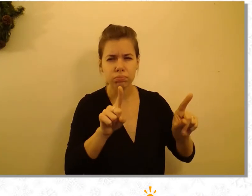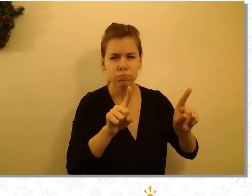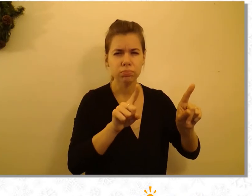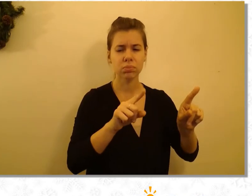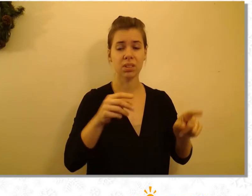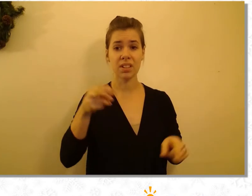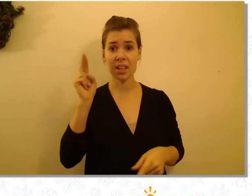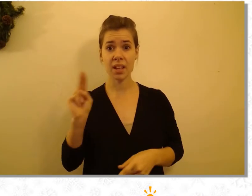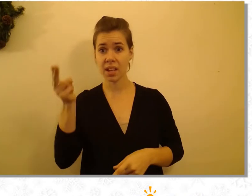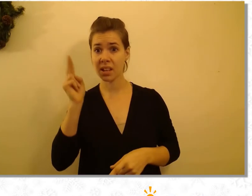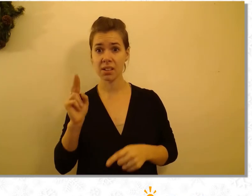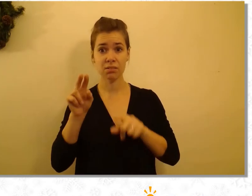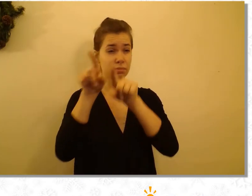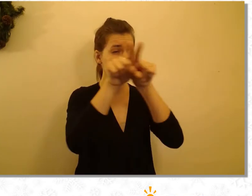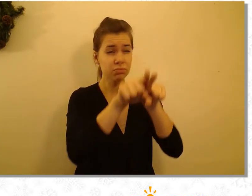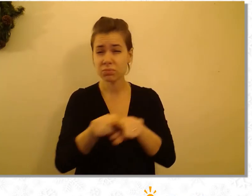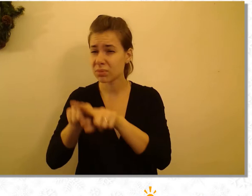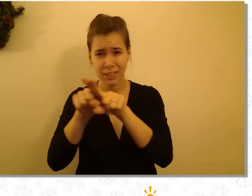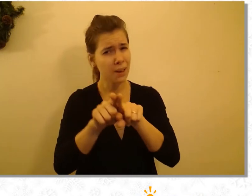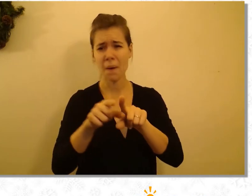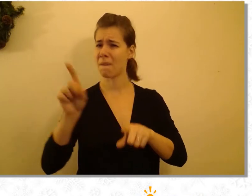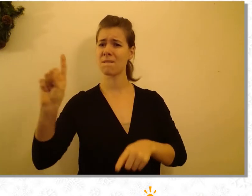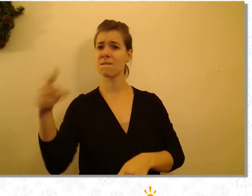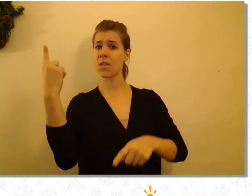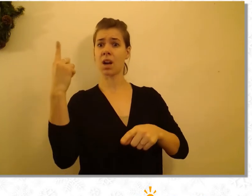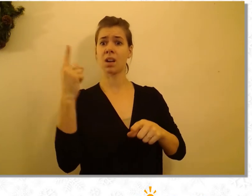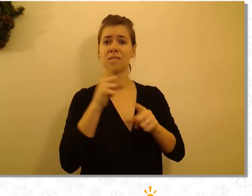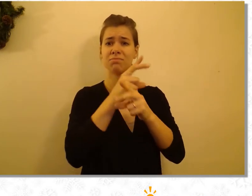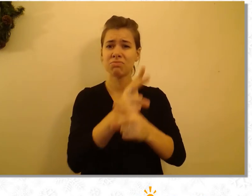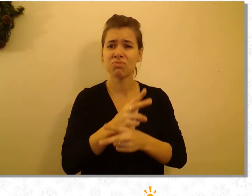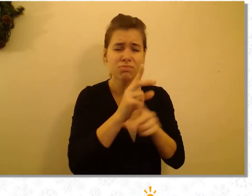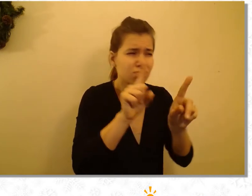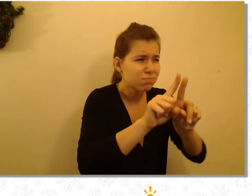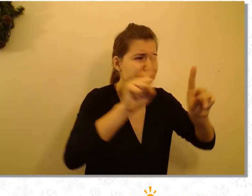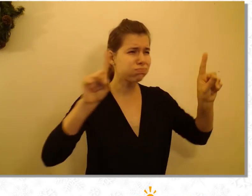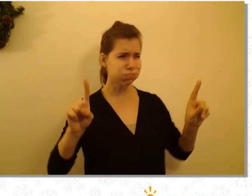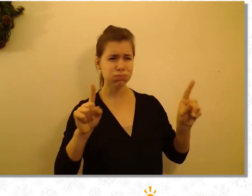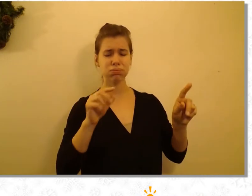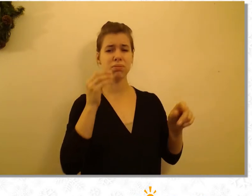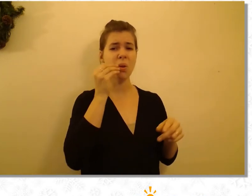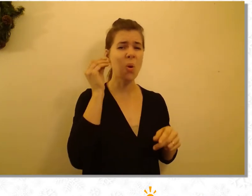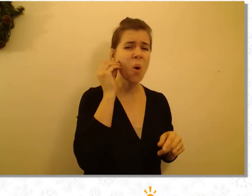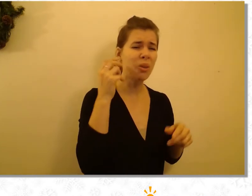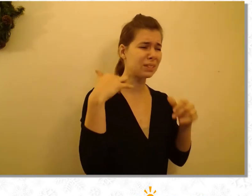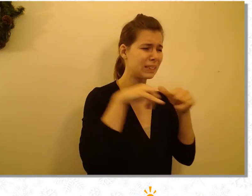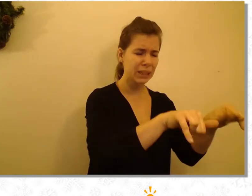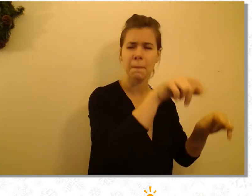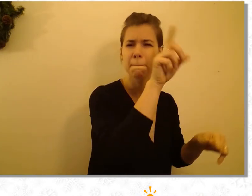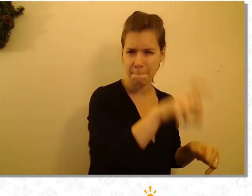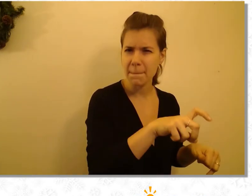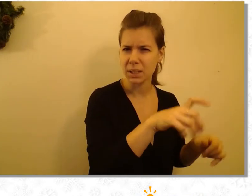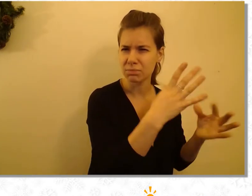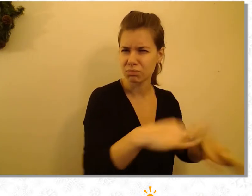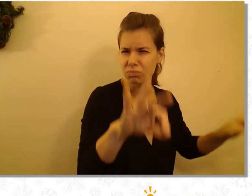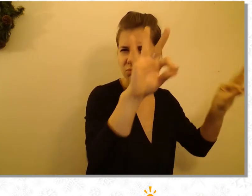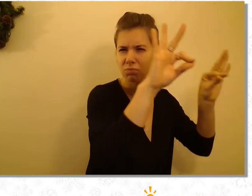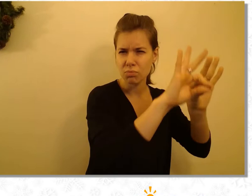history will tell, keep sentinel, all personnel, no parallel, history will tell, walls